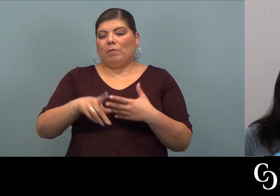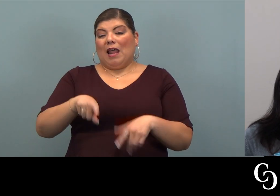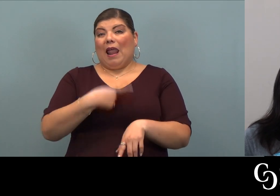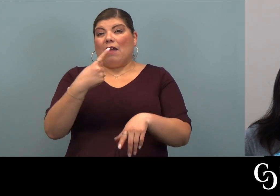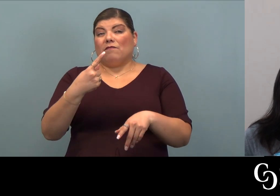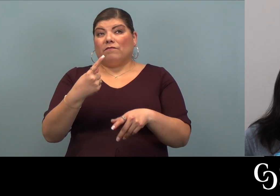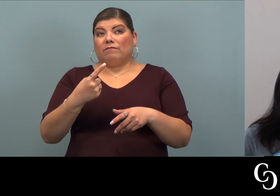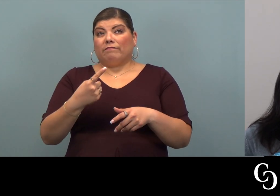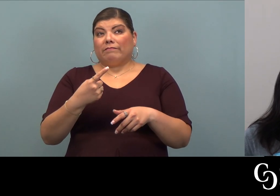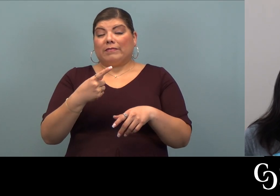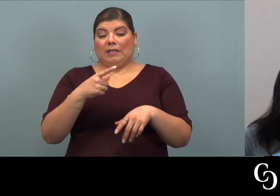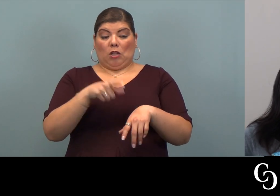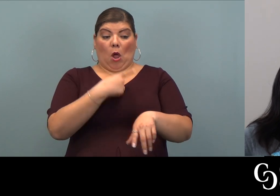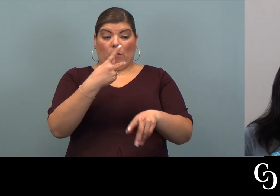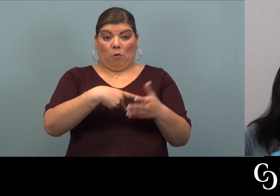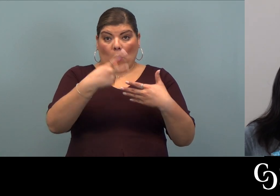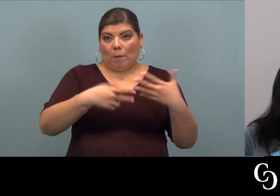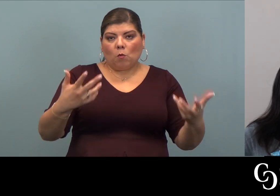typically is about five years.